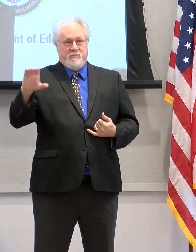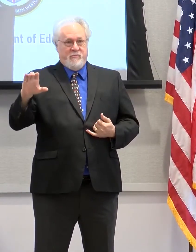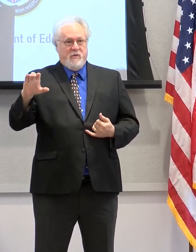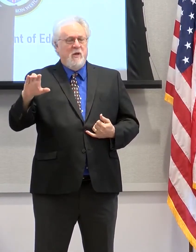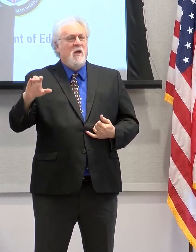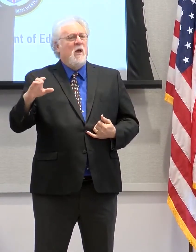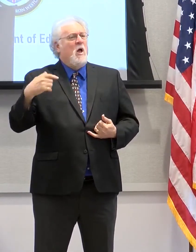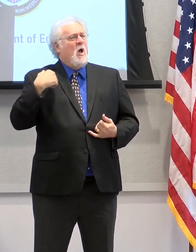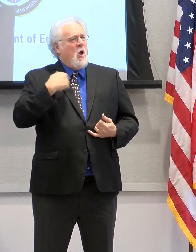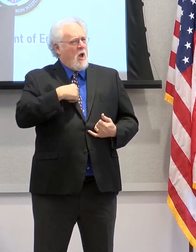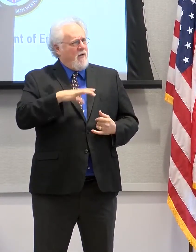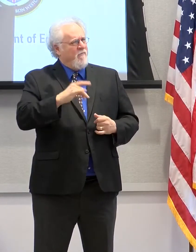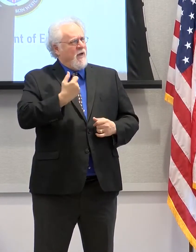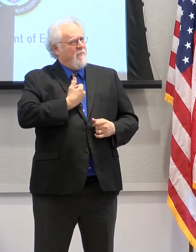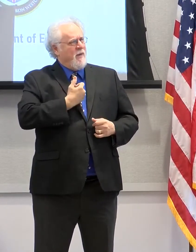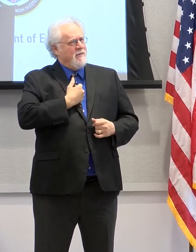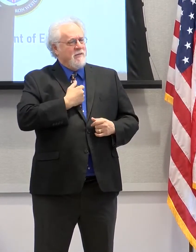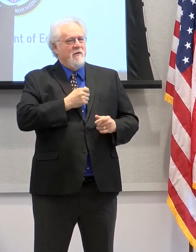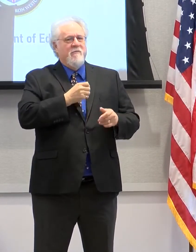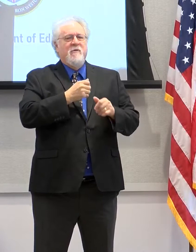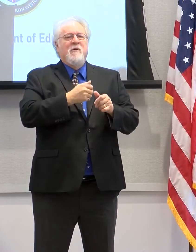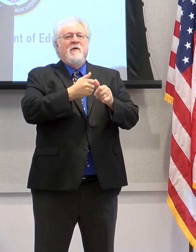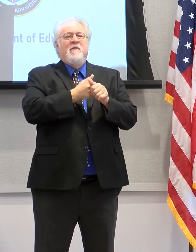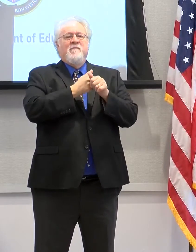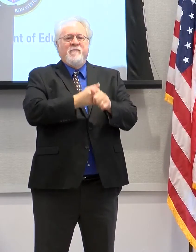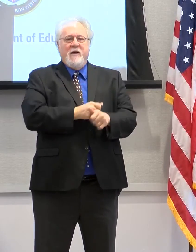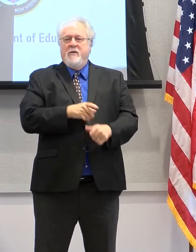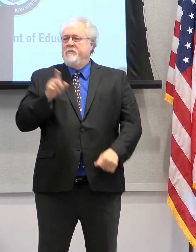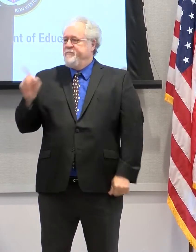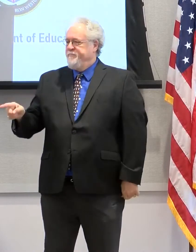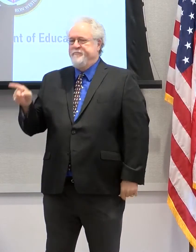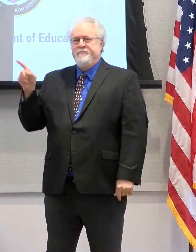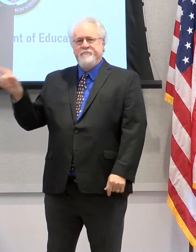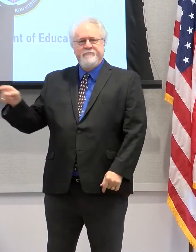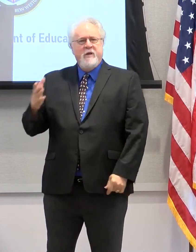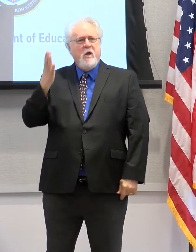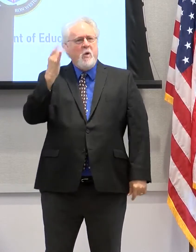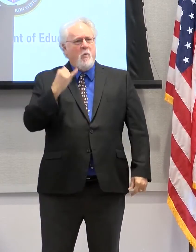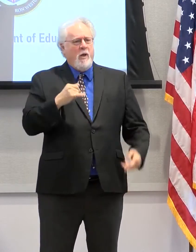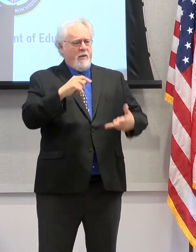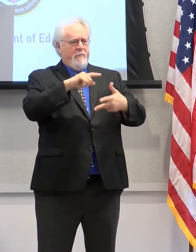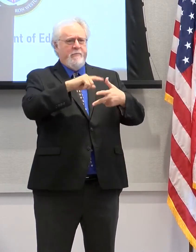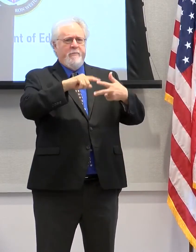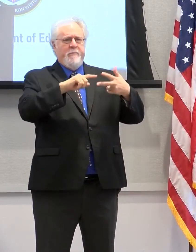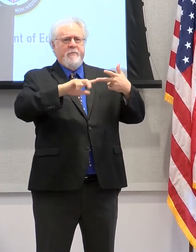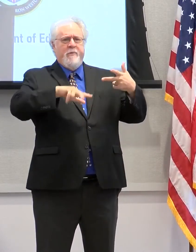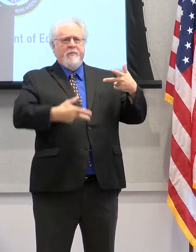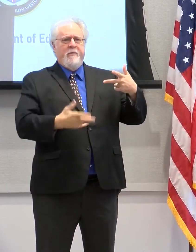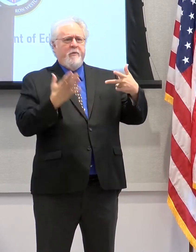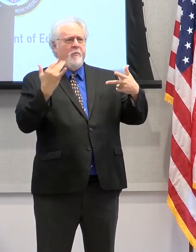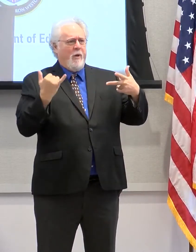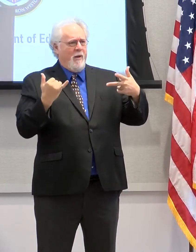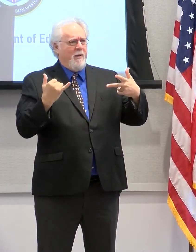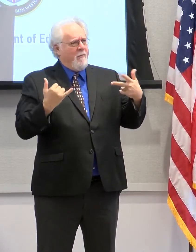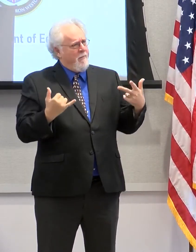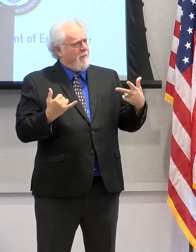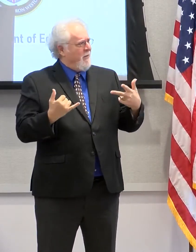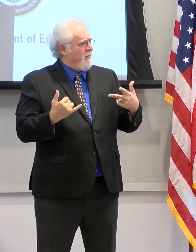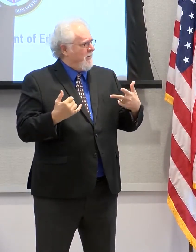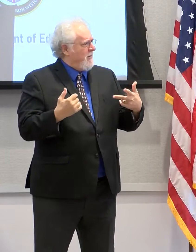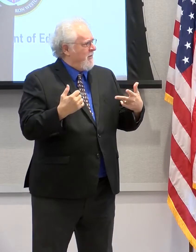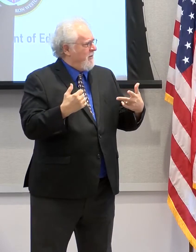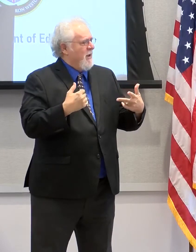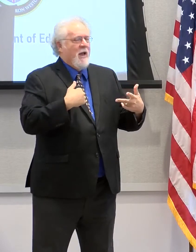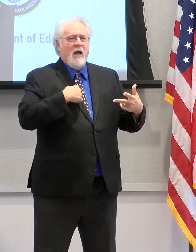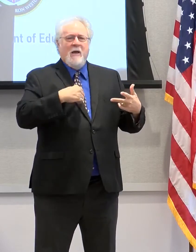Somewhere I always find myself going behind Tom and Ray, and I don't know what to say. And certainly with Ray giving an accolade about the